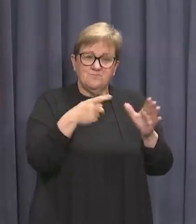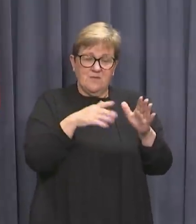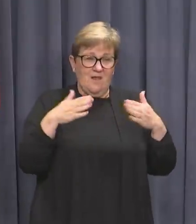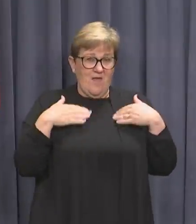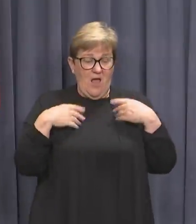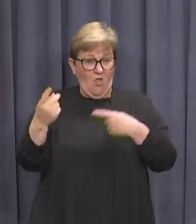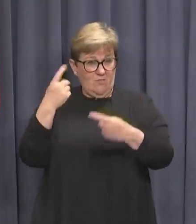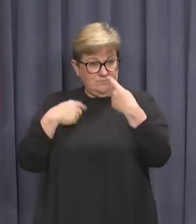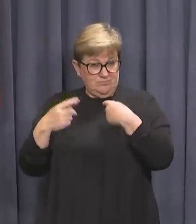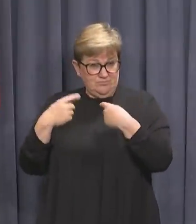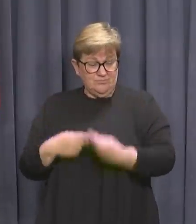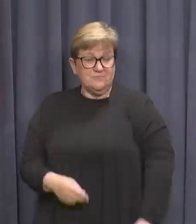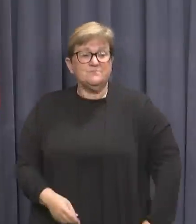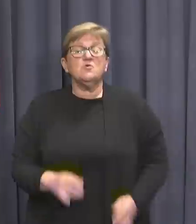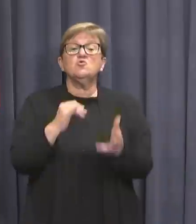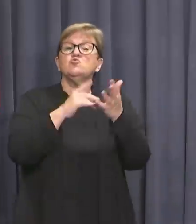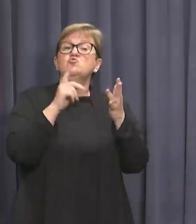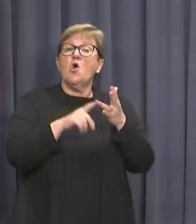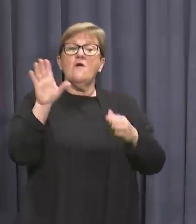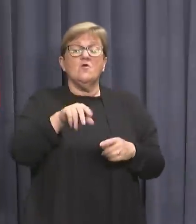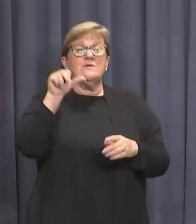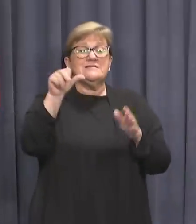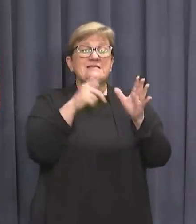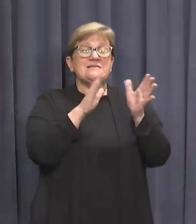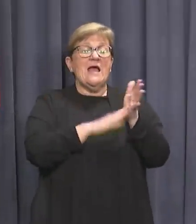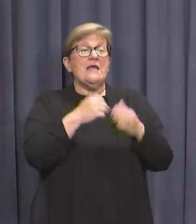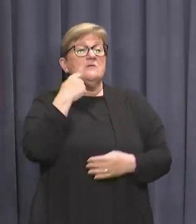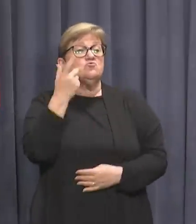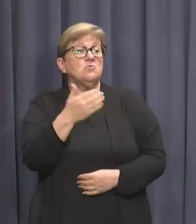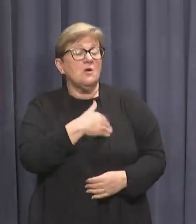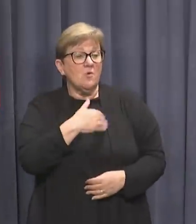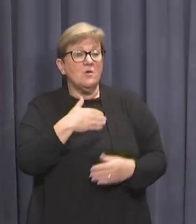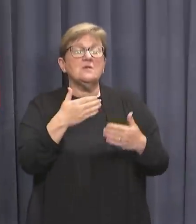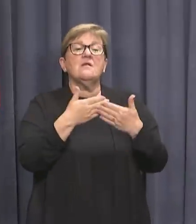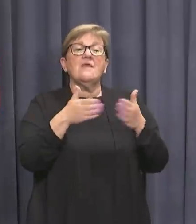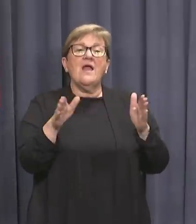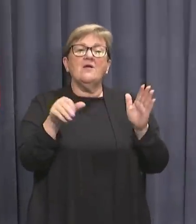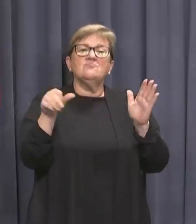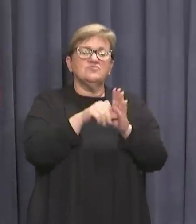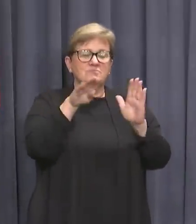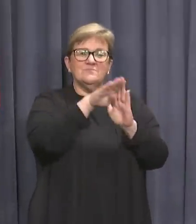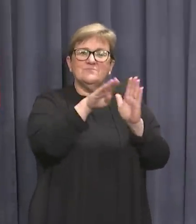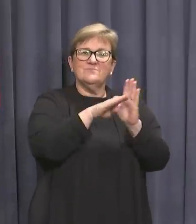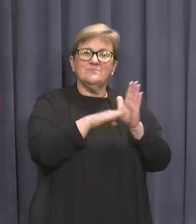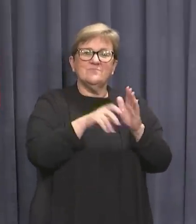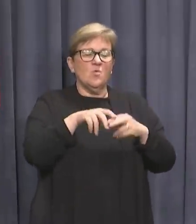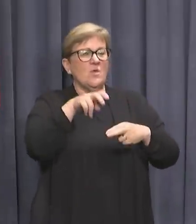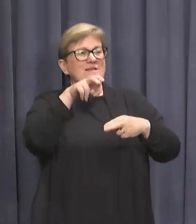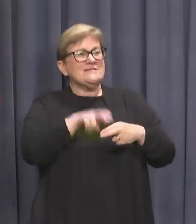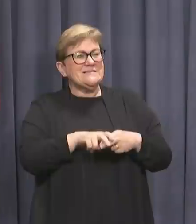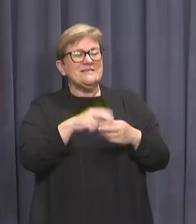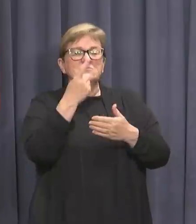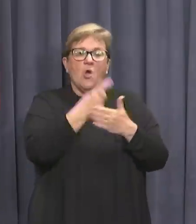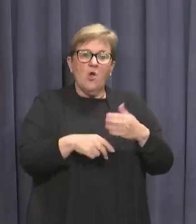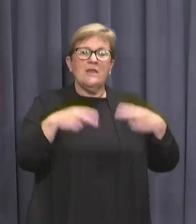health advice. As a result, from 6am tomorrow, the public health restrictions around seated consumption only